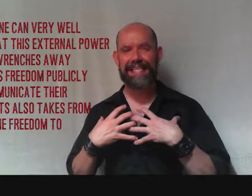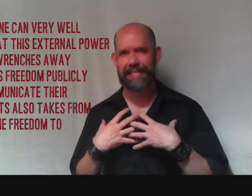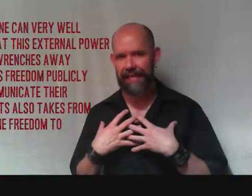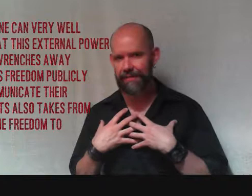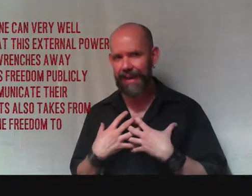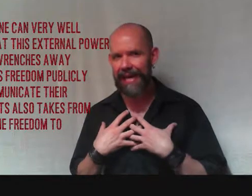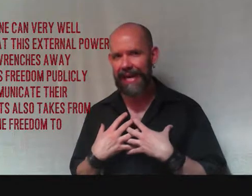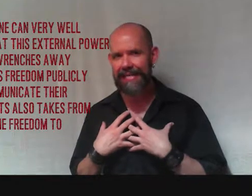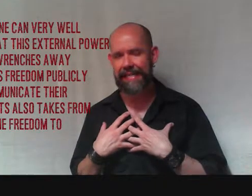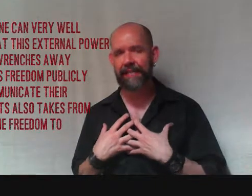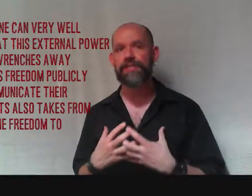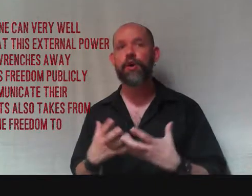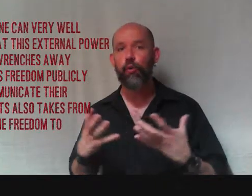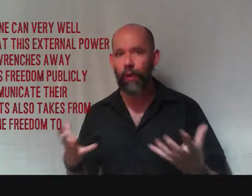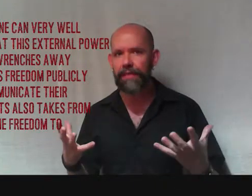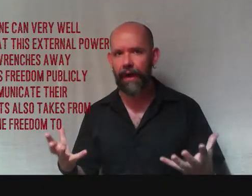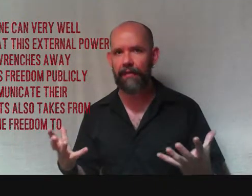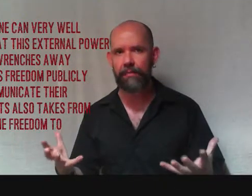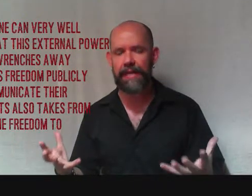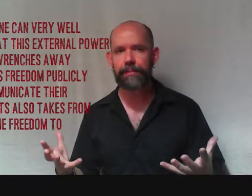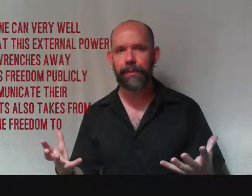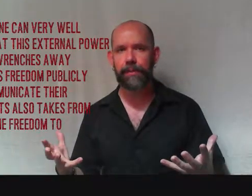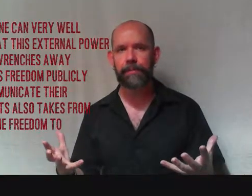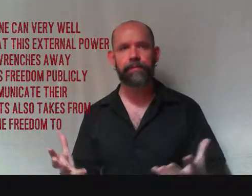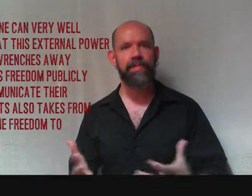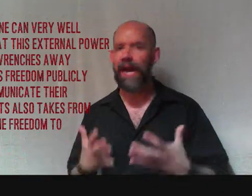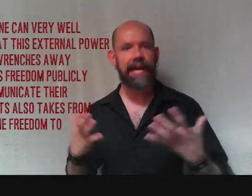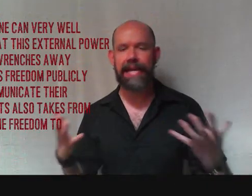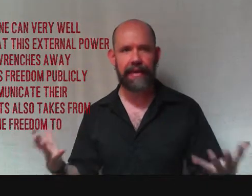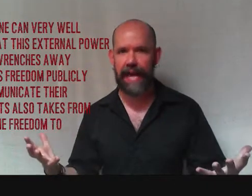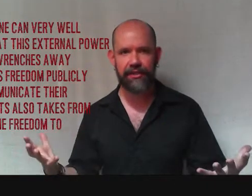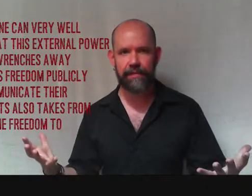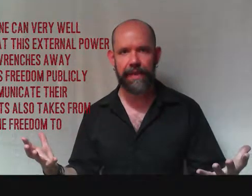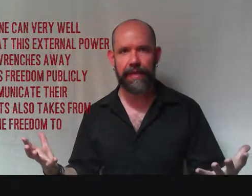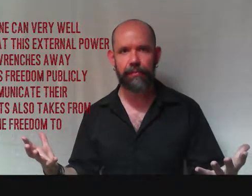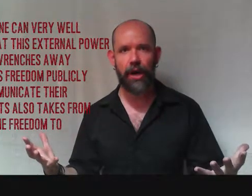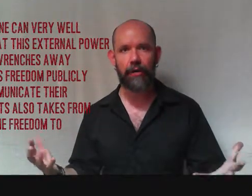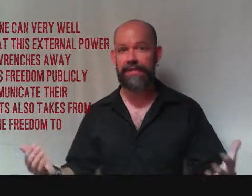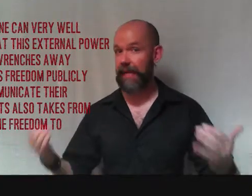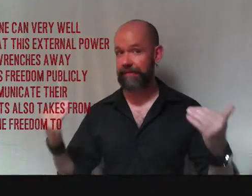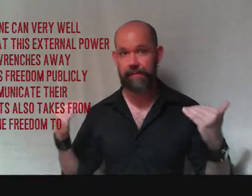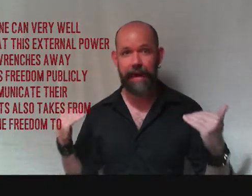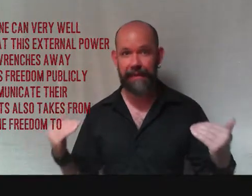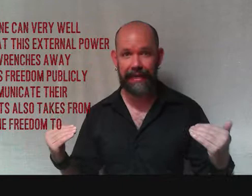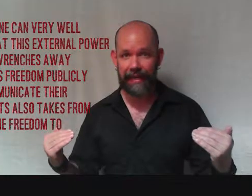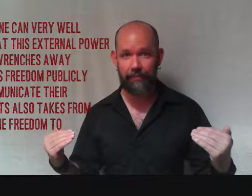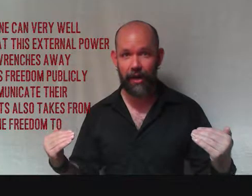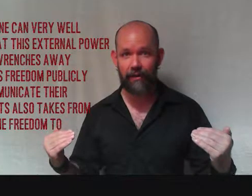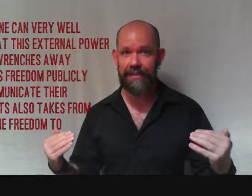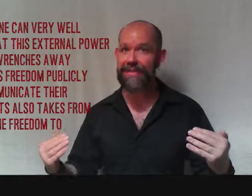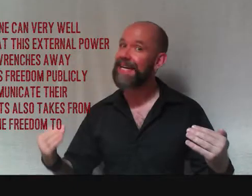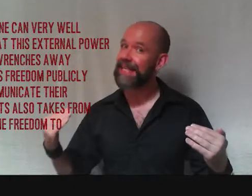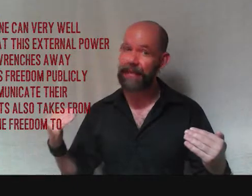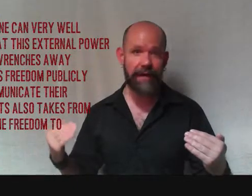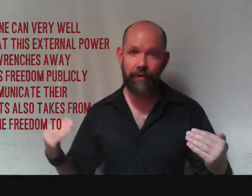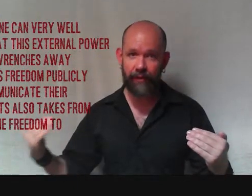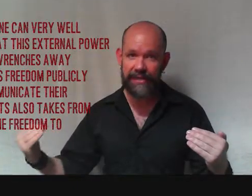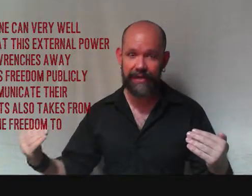discuss my ideas with other people, I can't actually make any progress. And if I'm not making any progress, then I'm not reasoning.